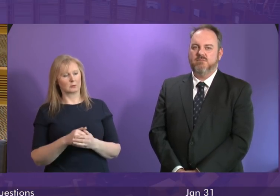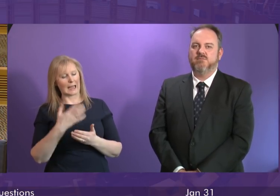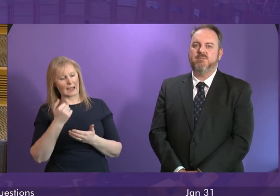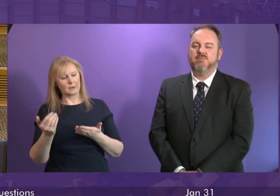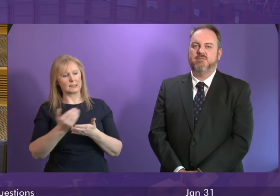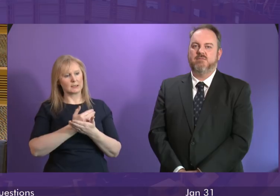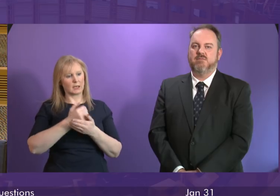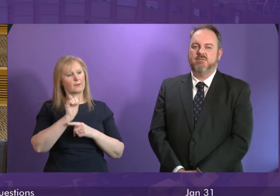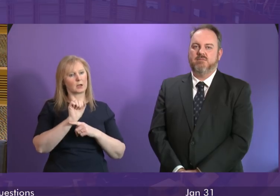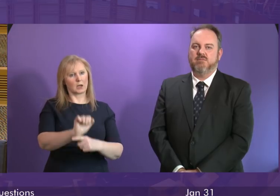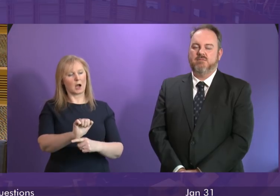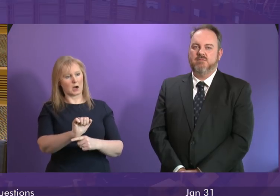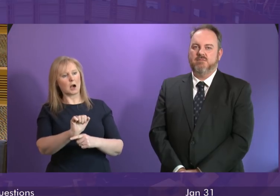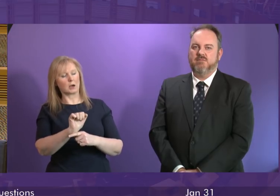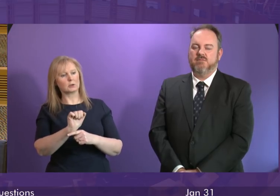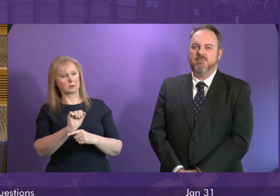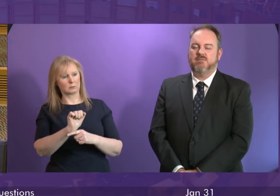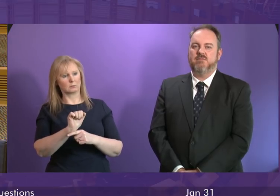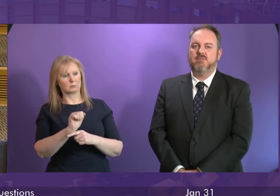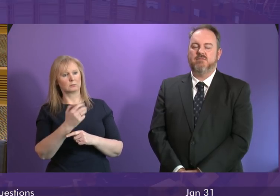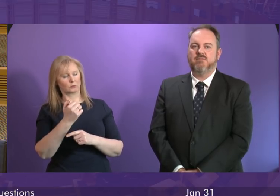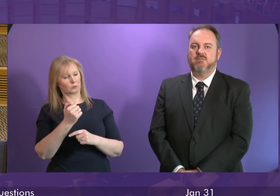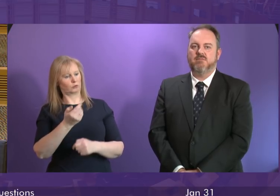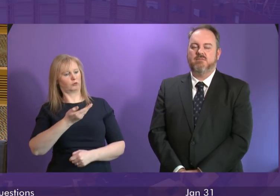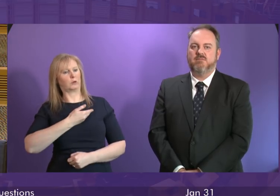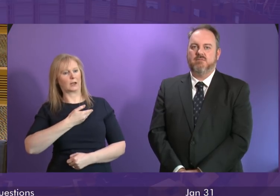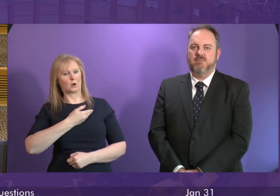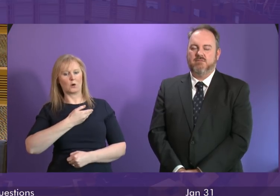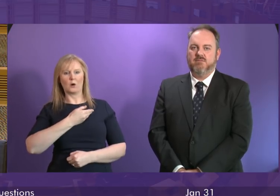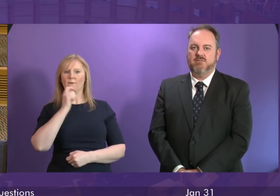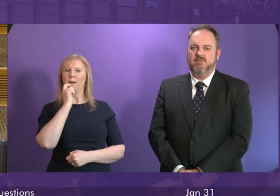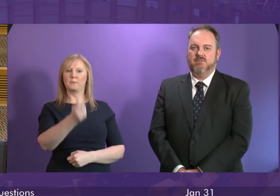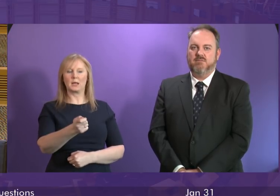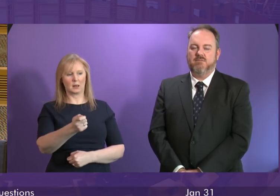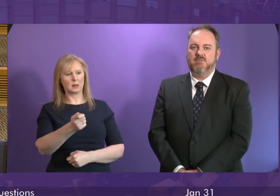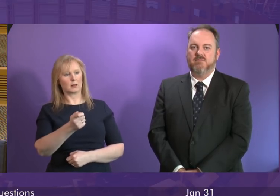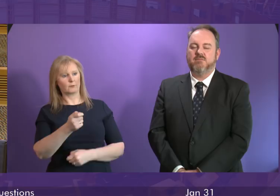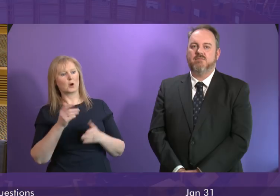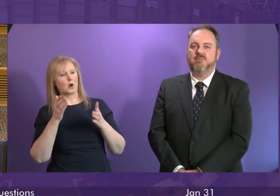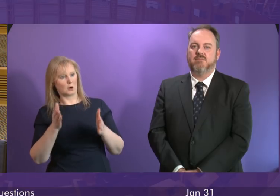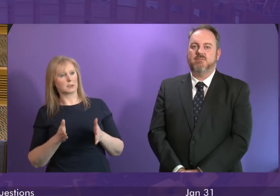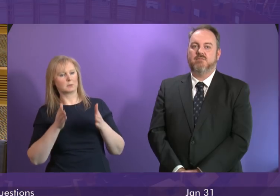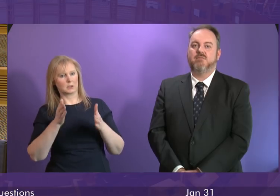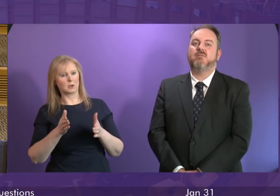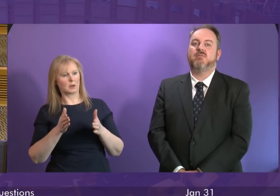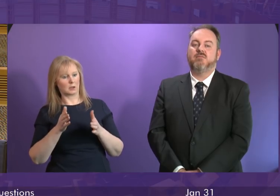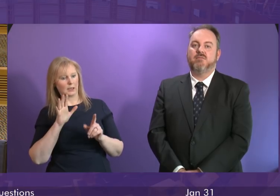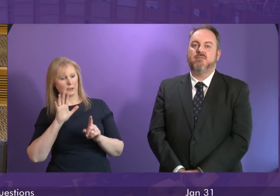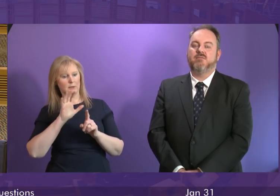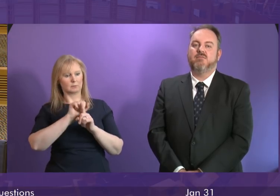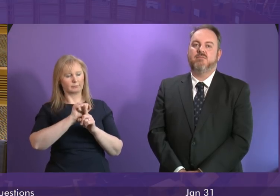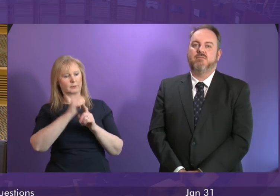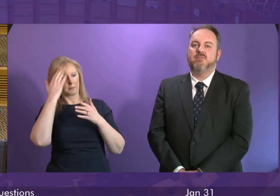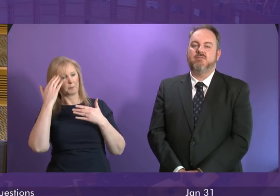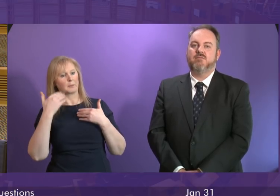compulsory treatment is necessary including of course the right of appeal admission to the state hospital is based on diagnosis of mental